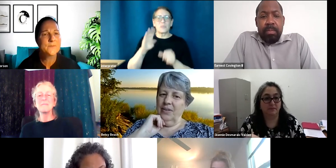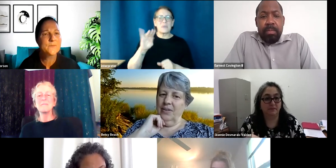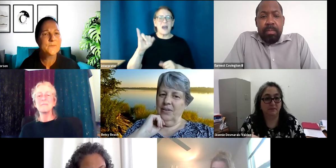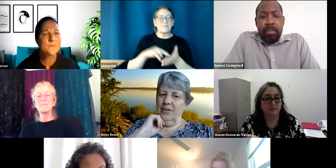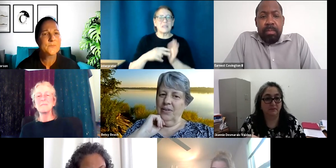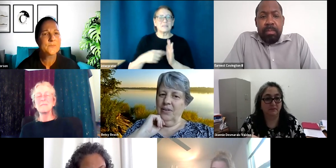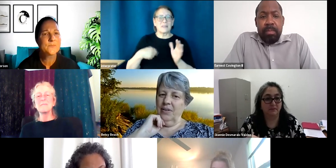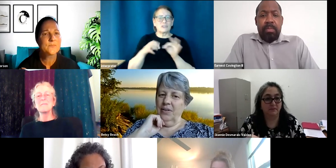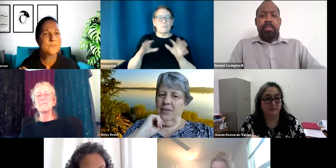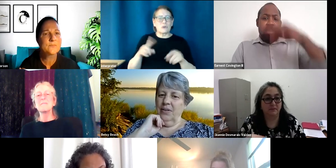what the B I means.